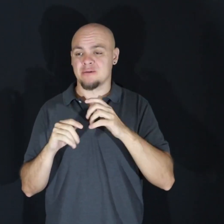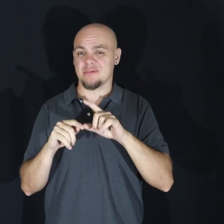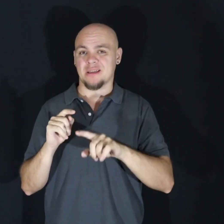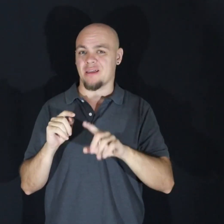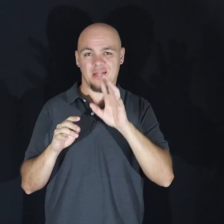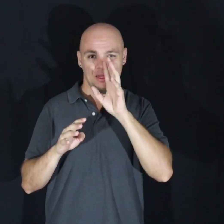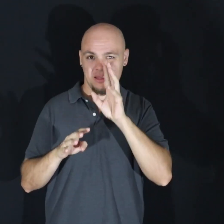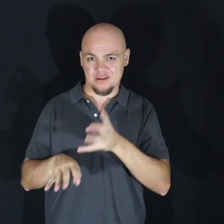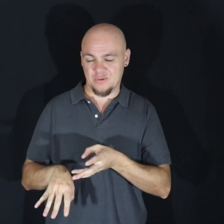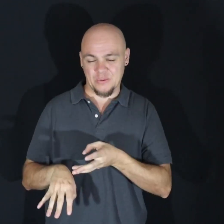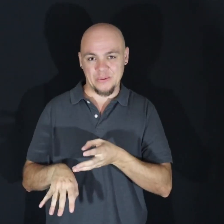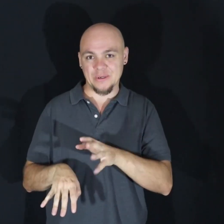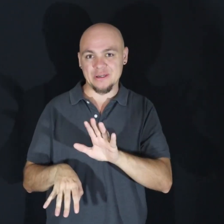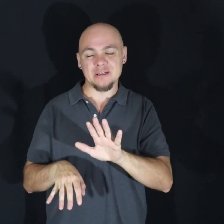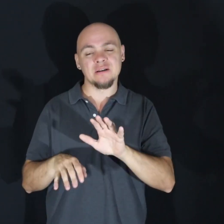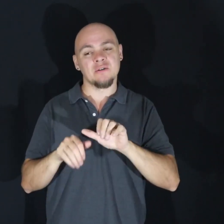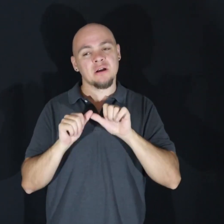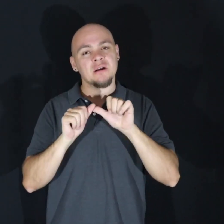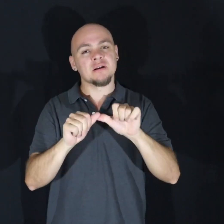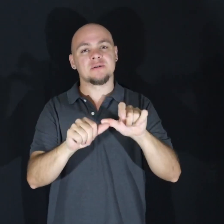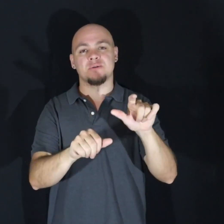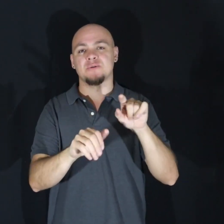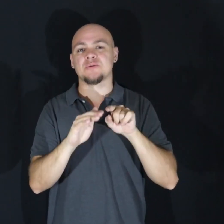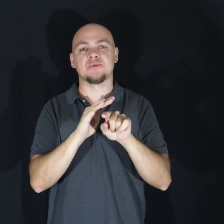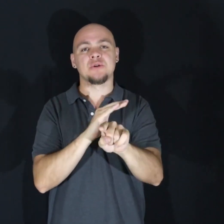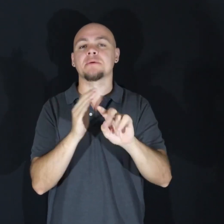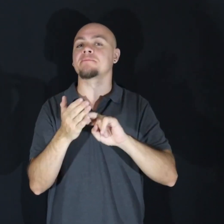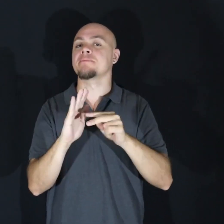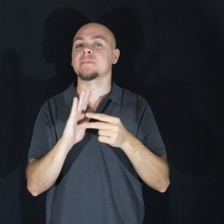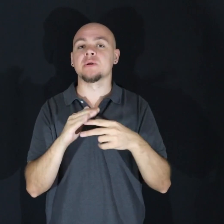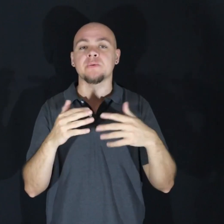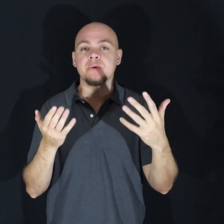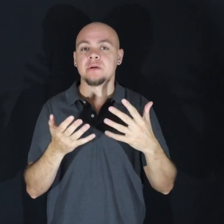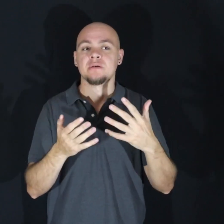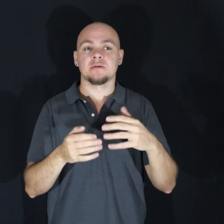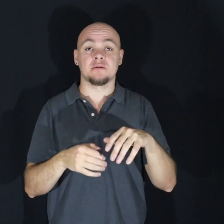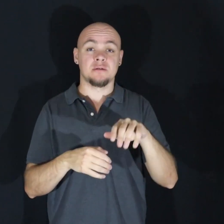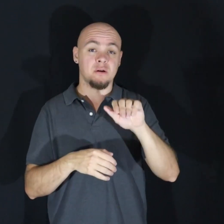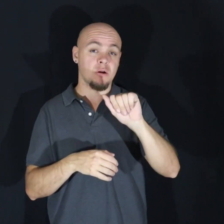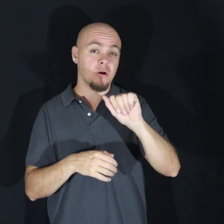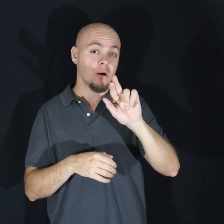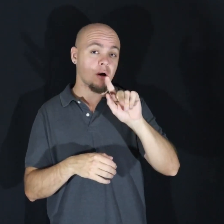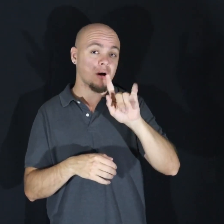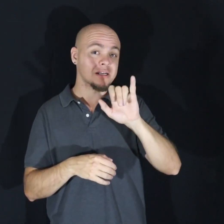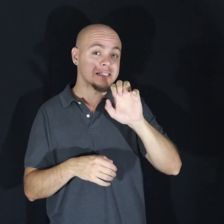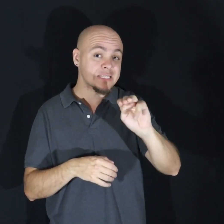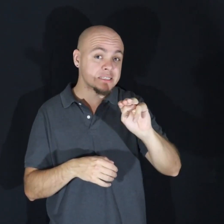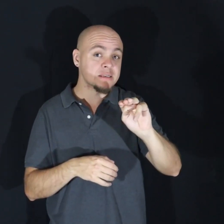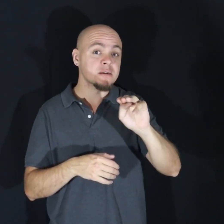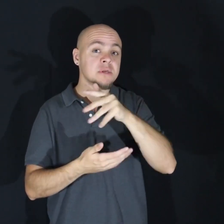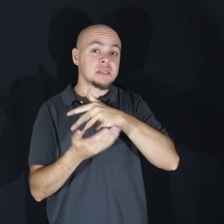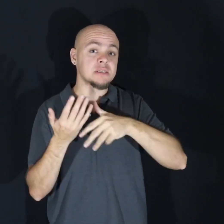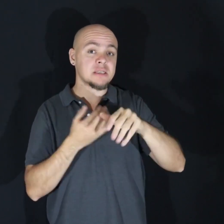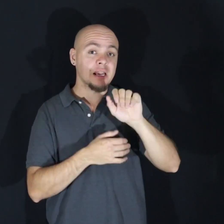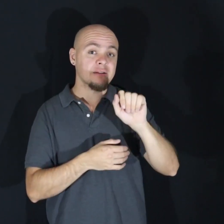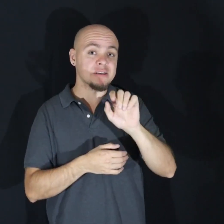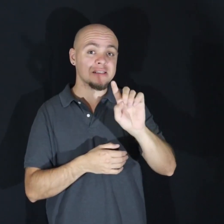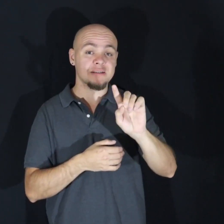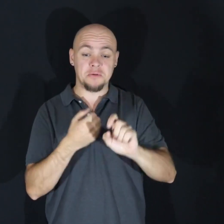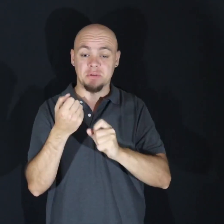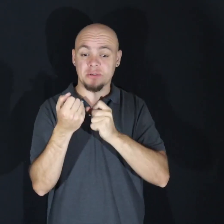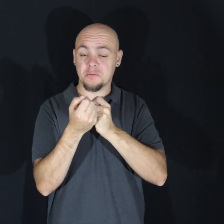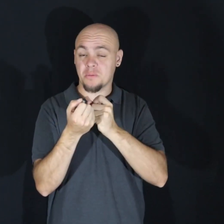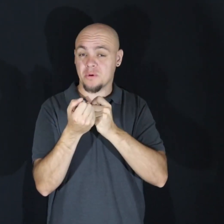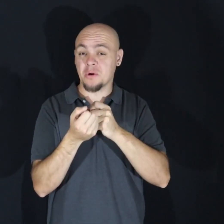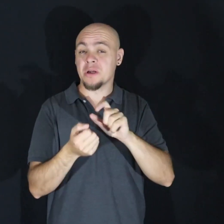along your journey. For me, that means supporting the Autism Society of San Diego that support the special needs